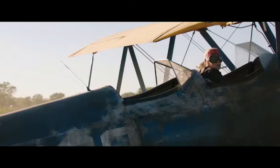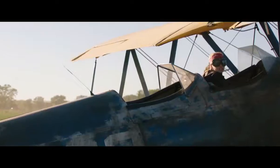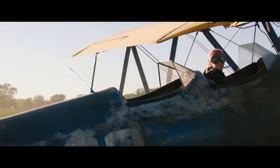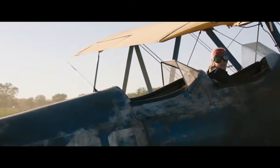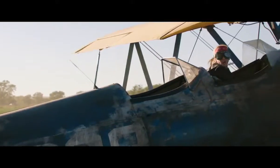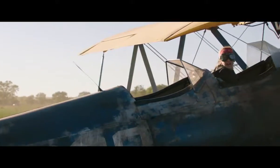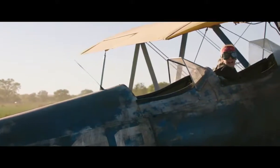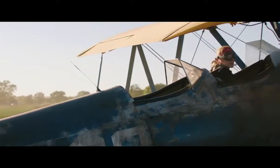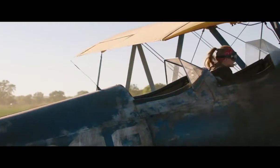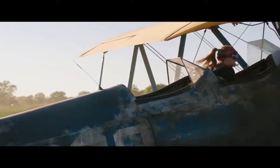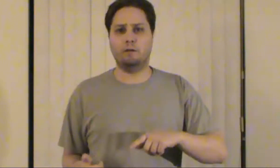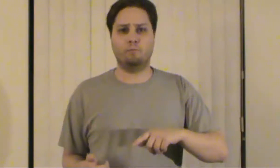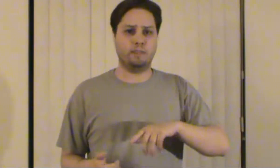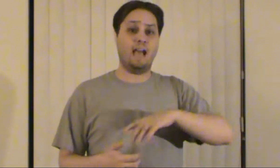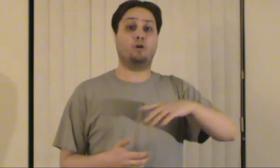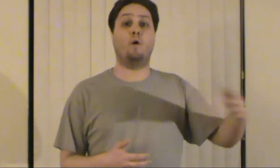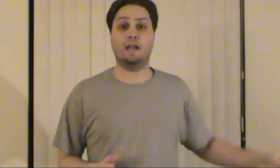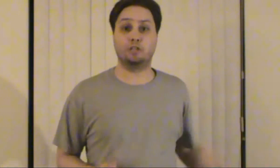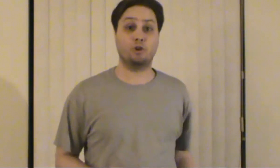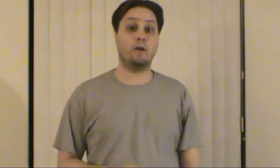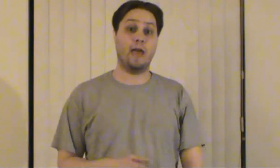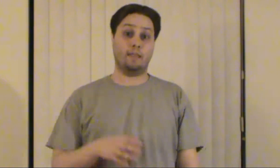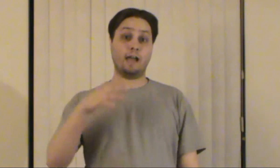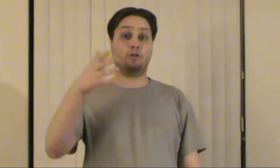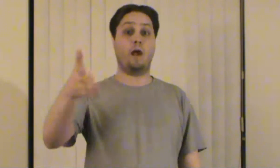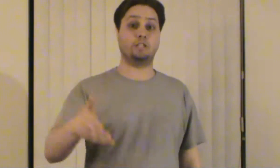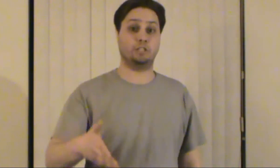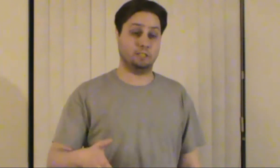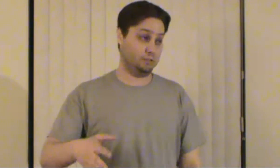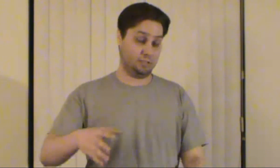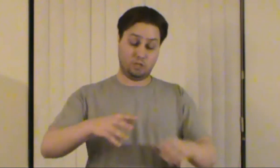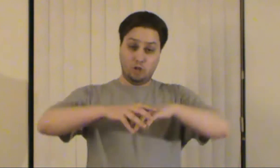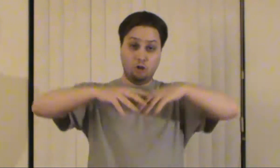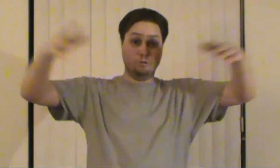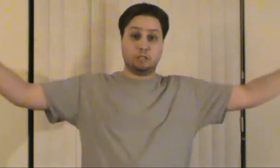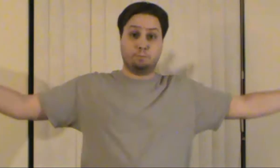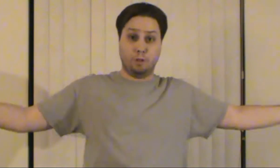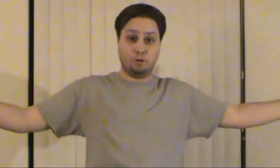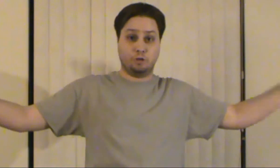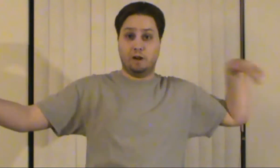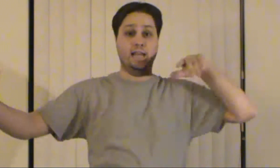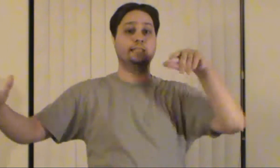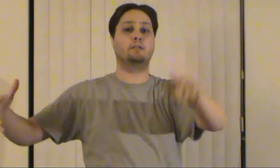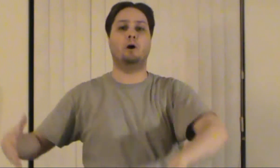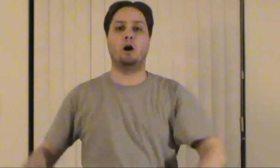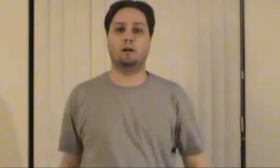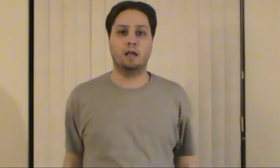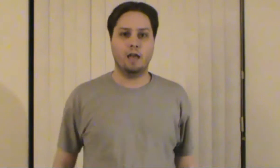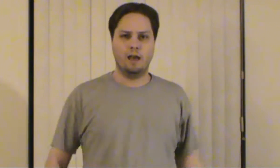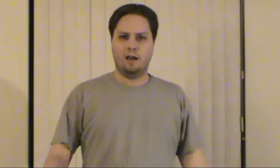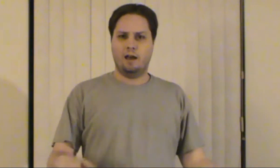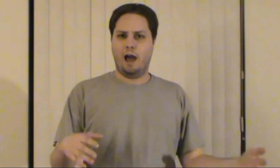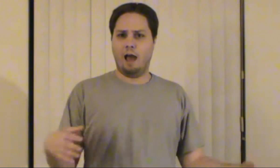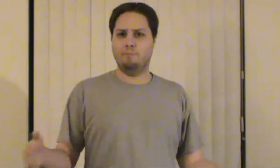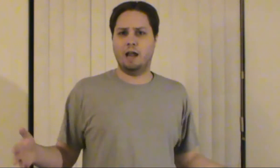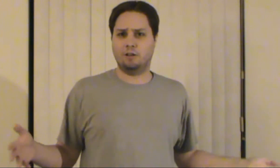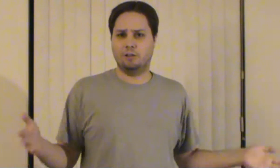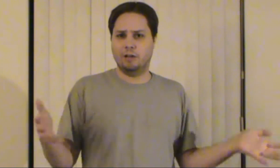and then later on when that crashes oh yeah that crashes and there's this huge explosion when it hits the barn I'm not a